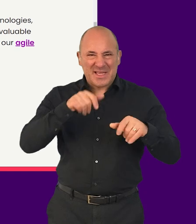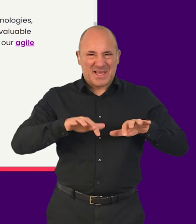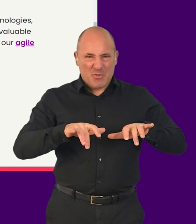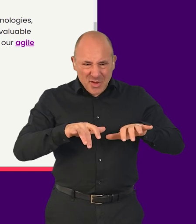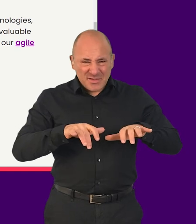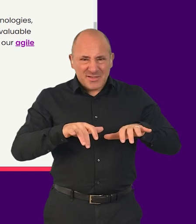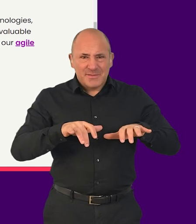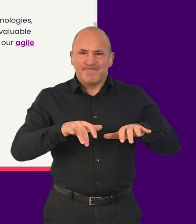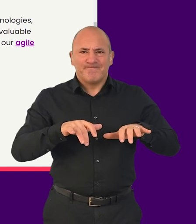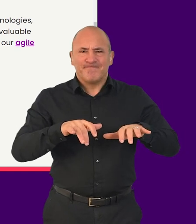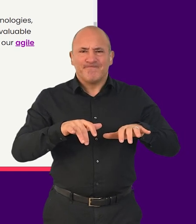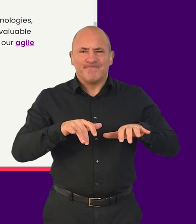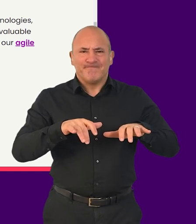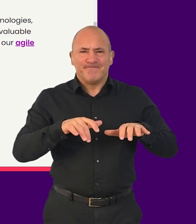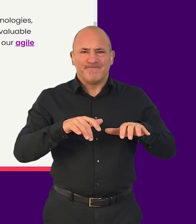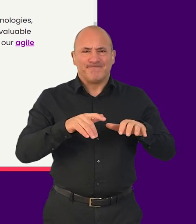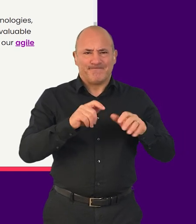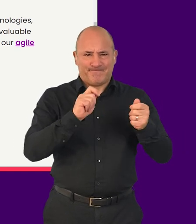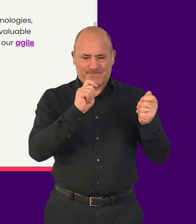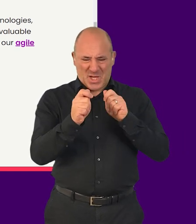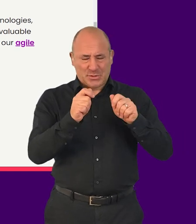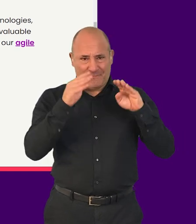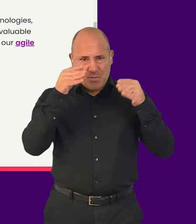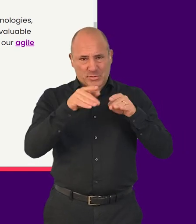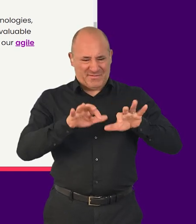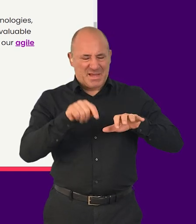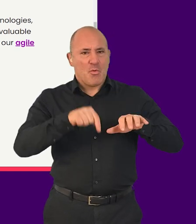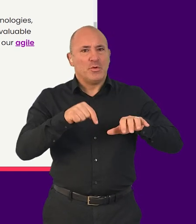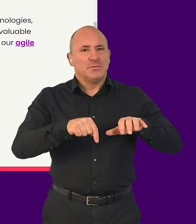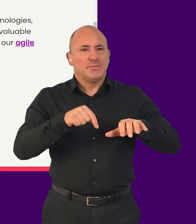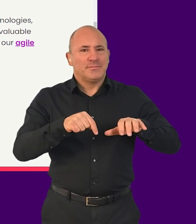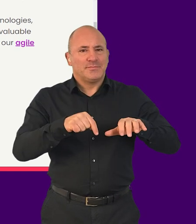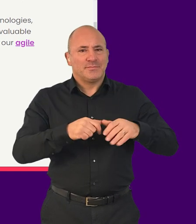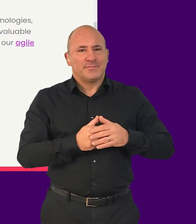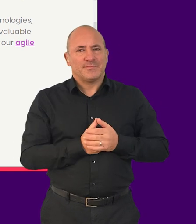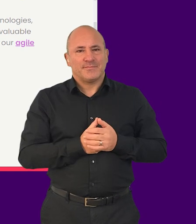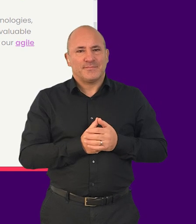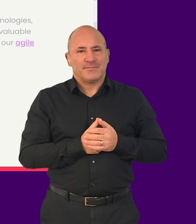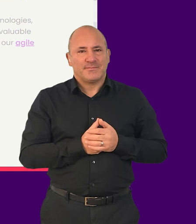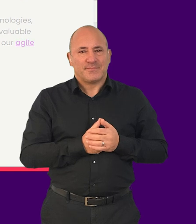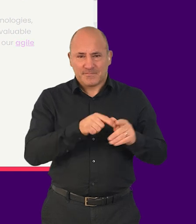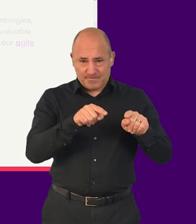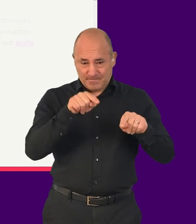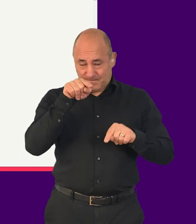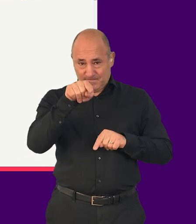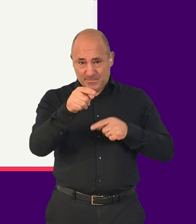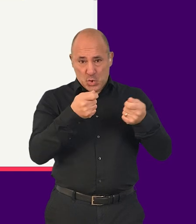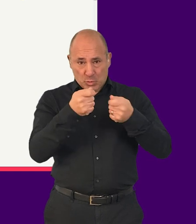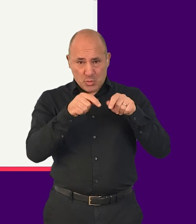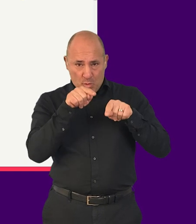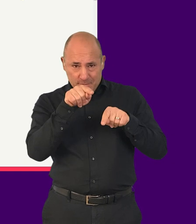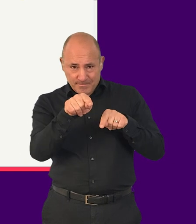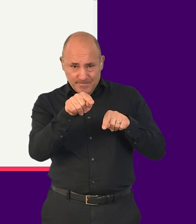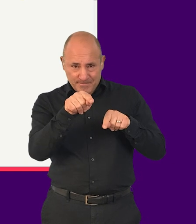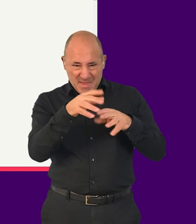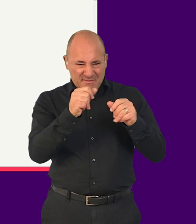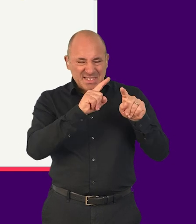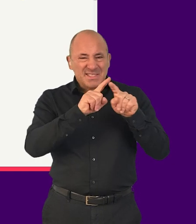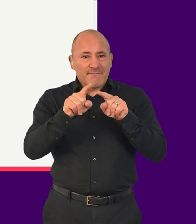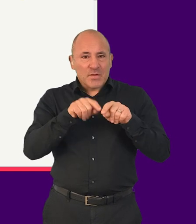rely instead on moving the specific keyboard focus. Once focus is on a control, there are different keys that can be used to